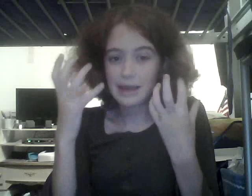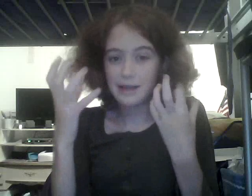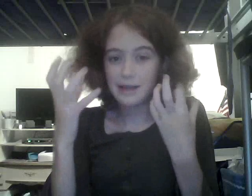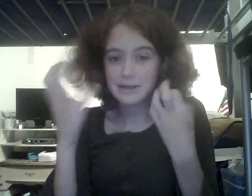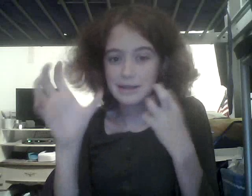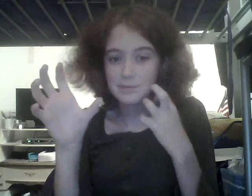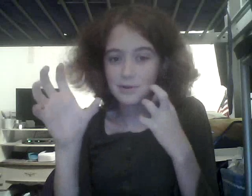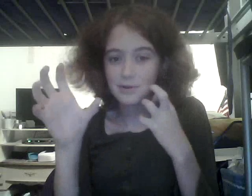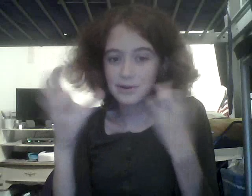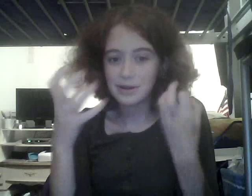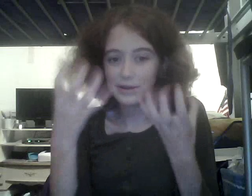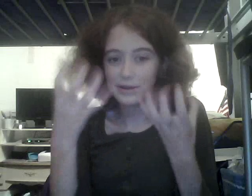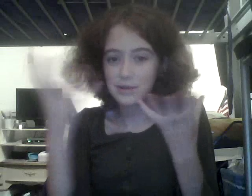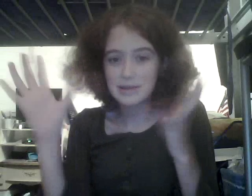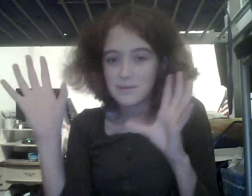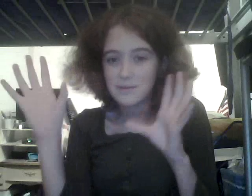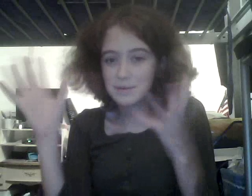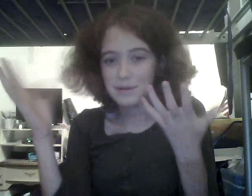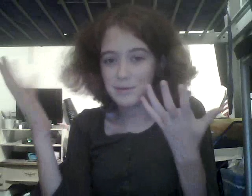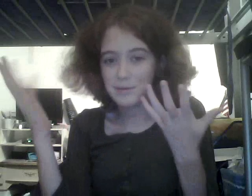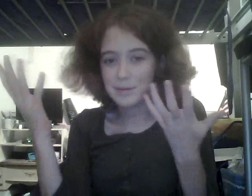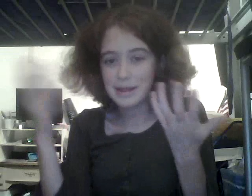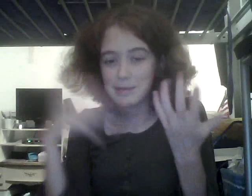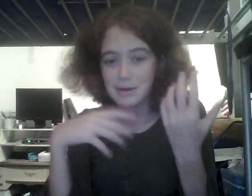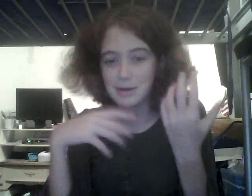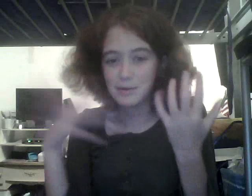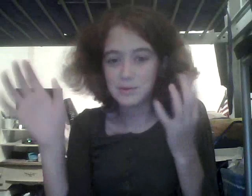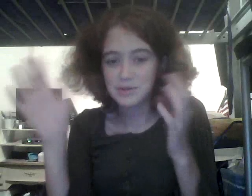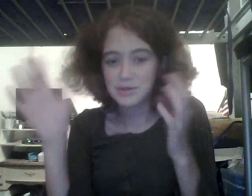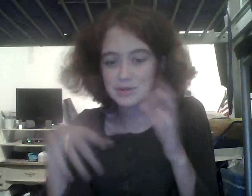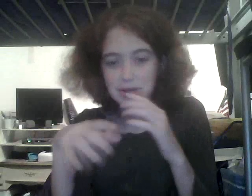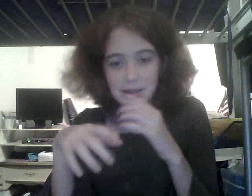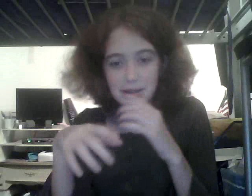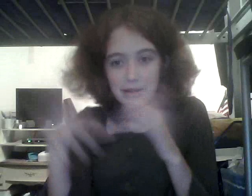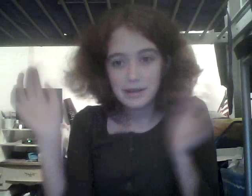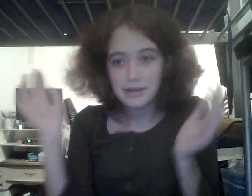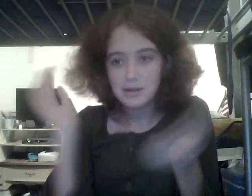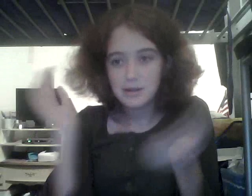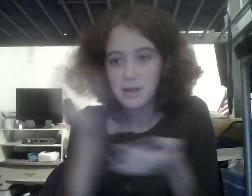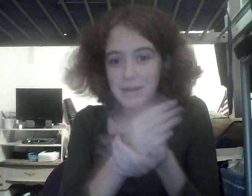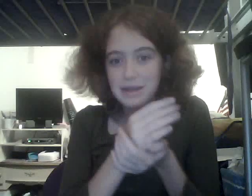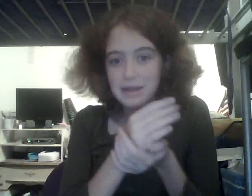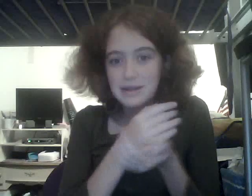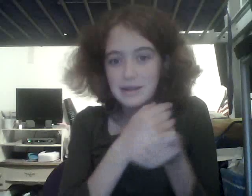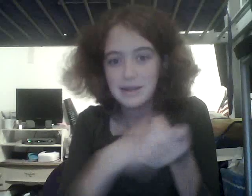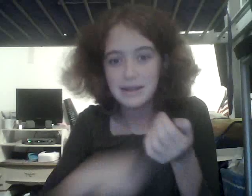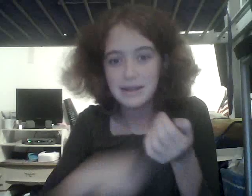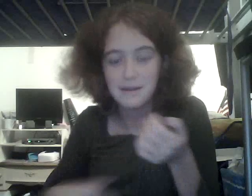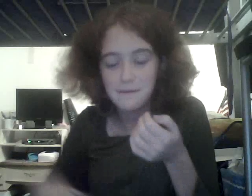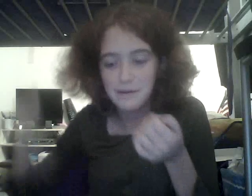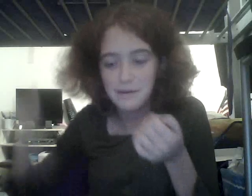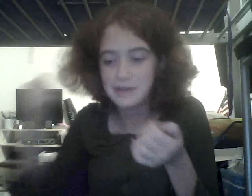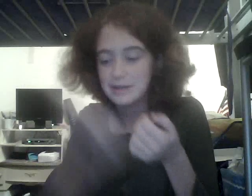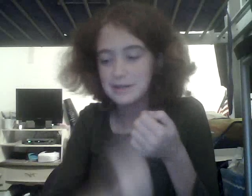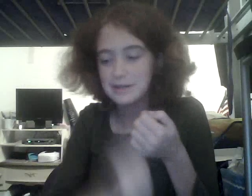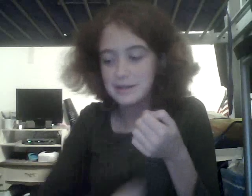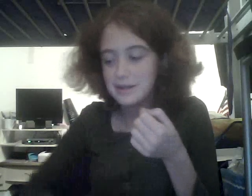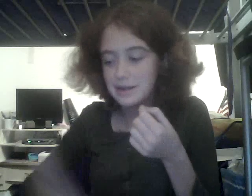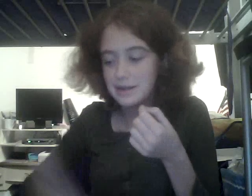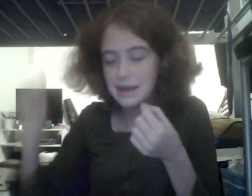Alex is more aggressive or whatever, but I think Michael would just dominate in that fight. I